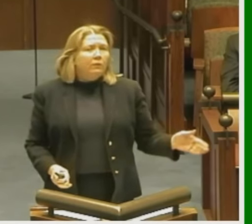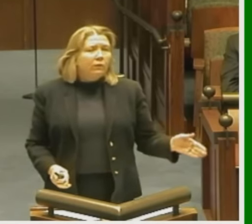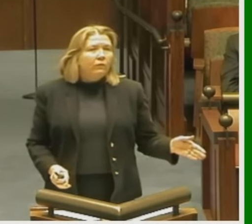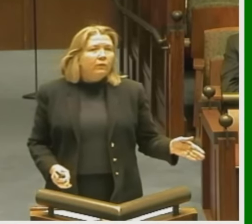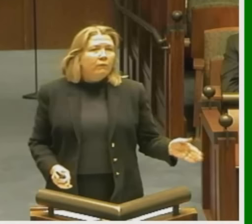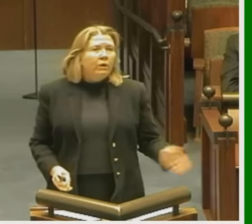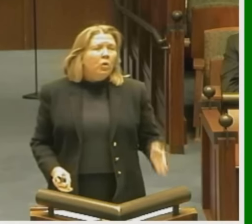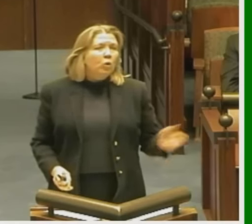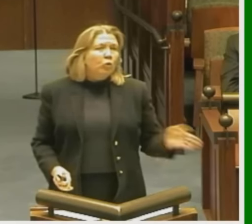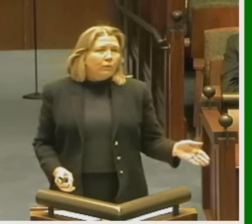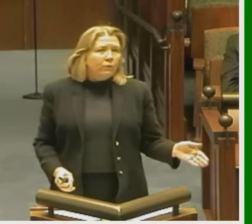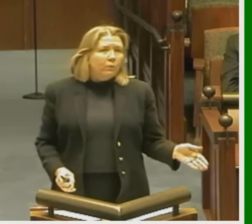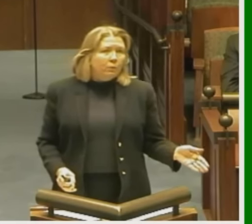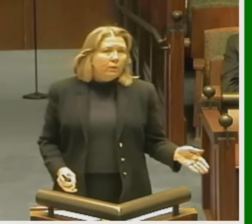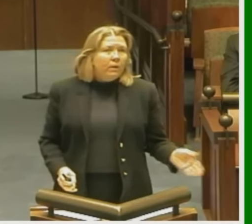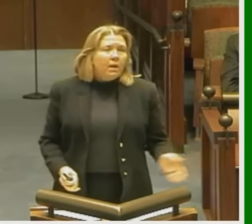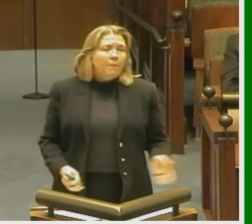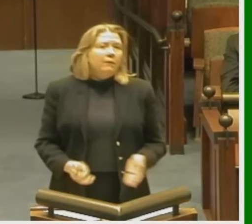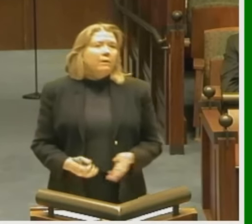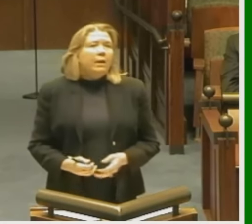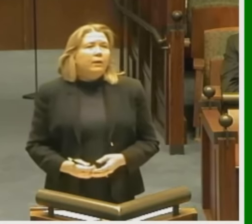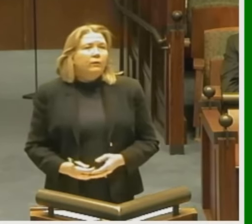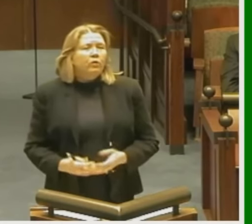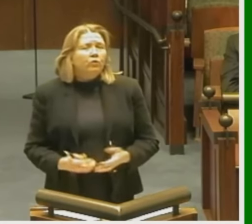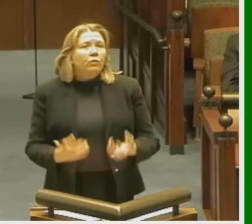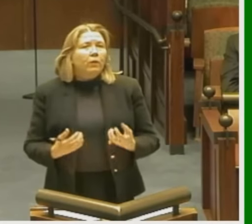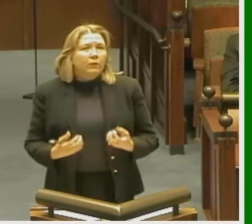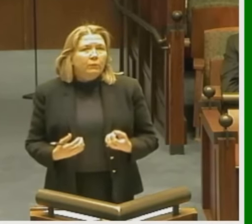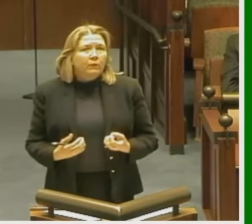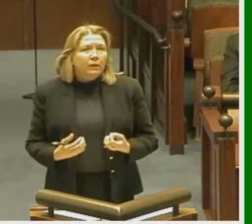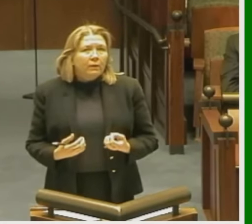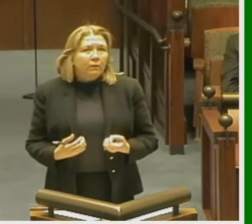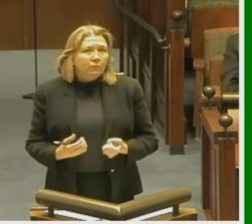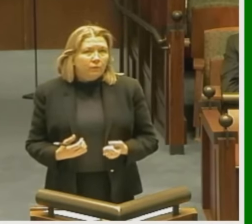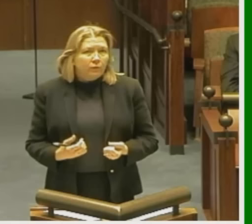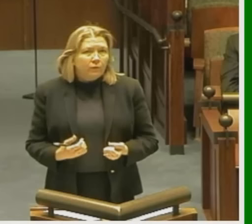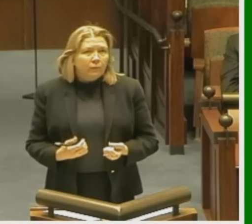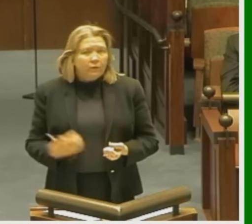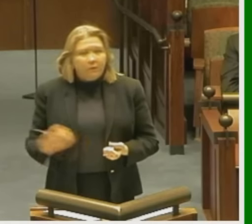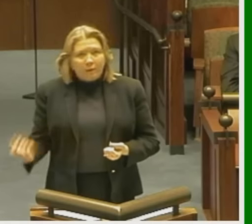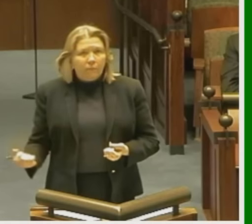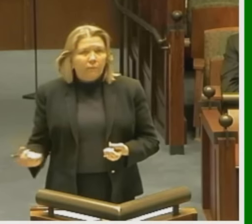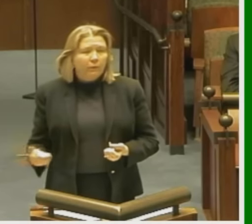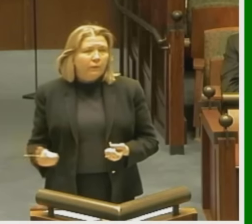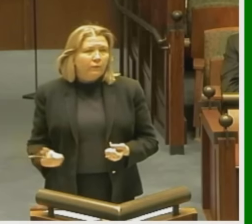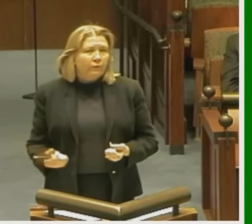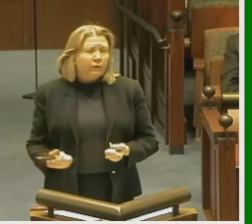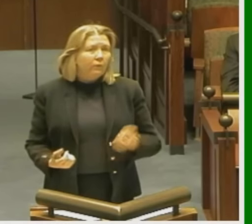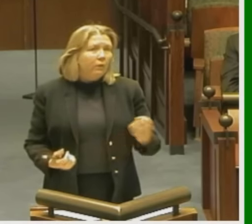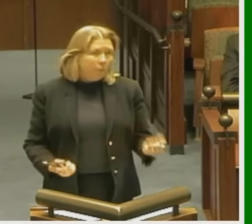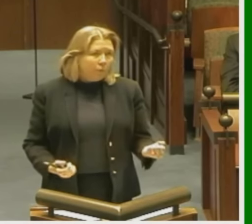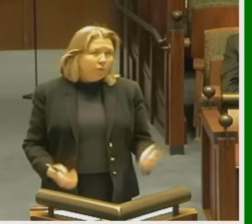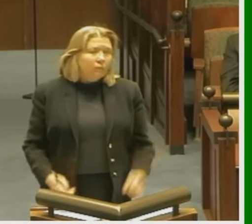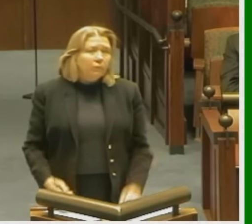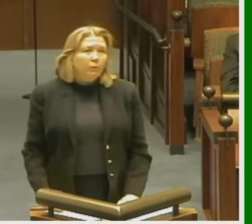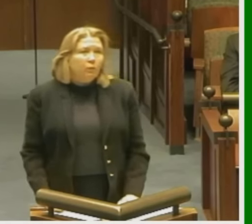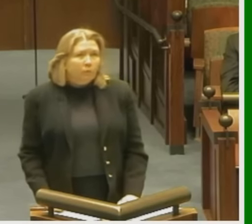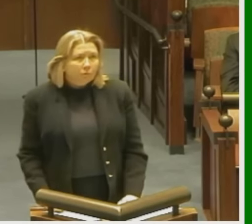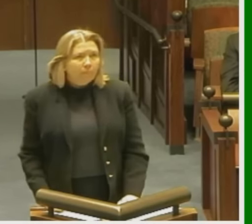unnecessary or rendered moot and that control has been taken over the situation not only from the legislature but also from the courts.